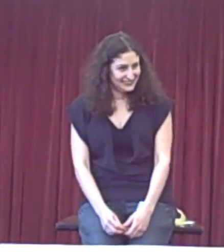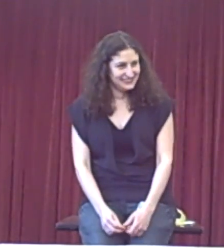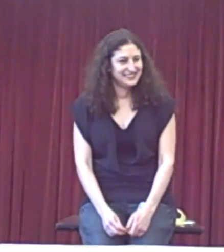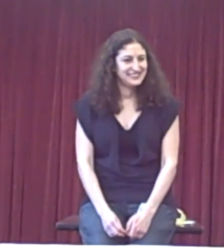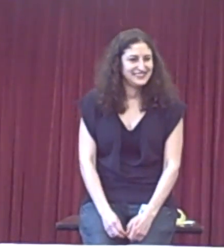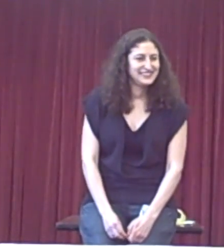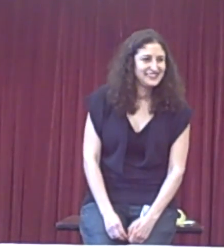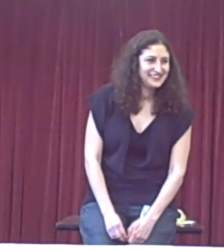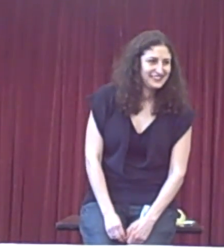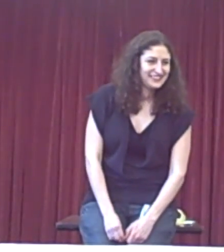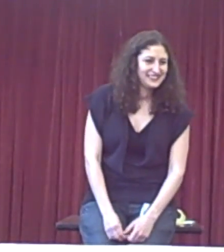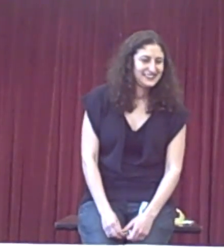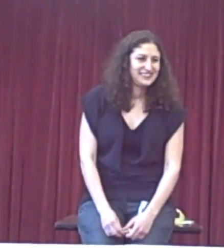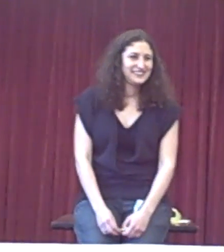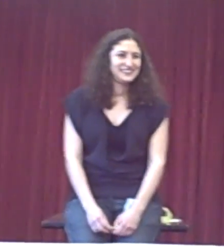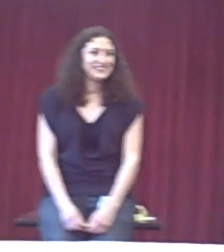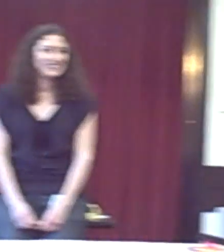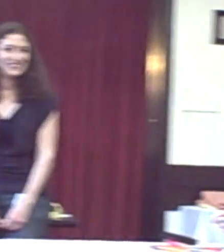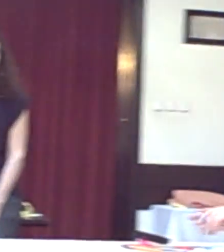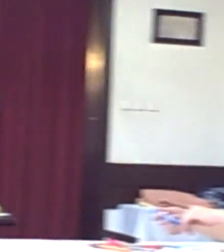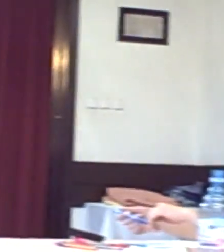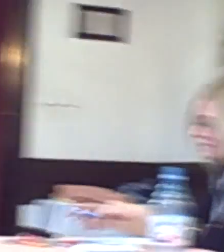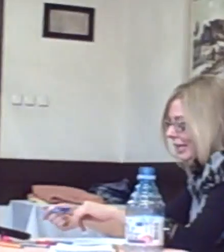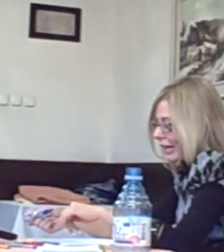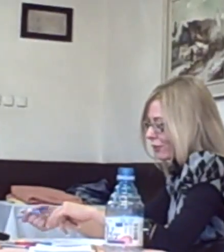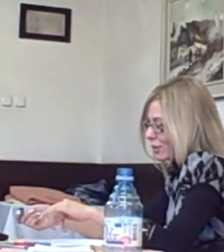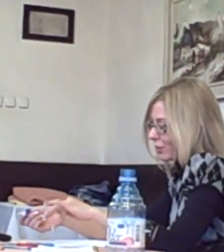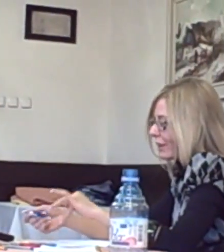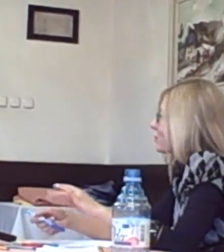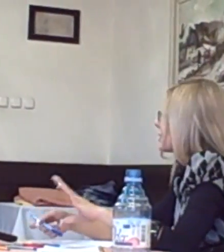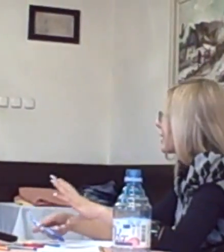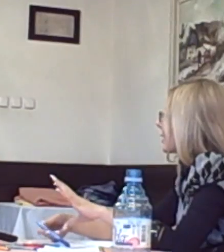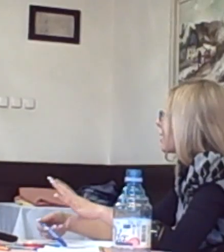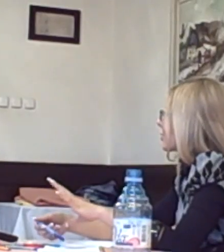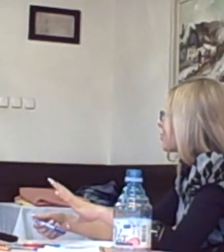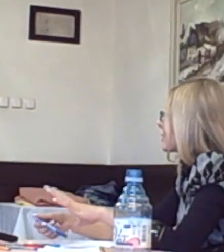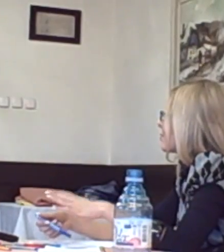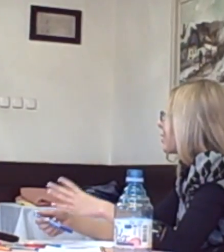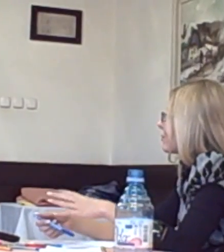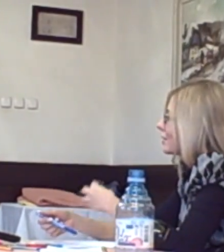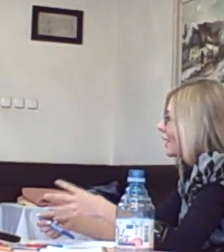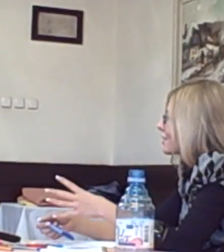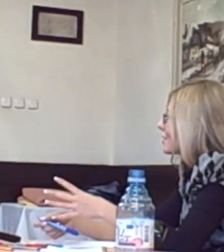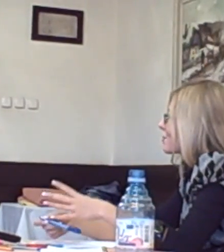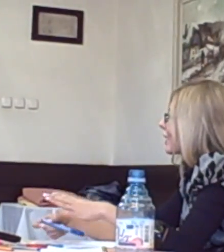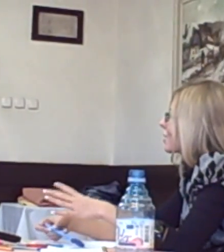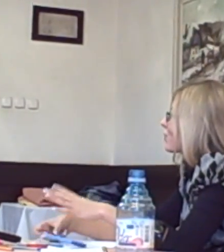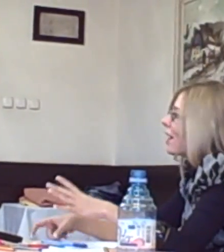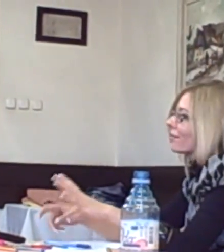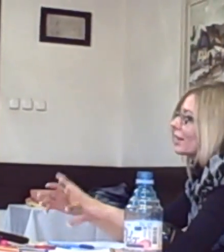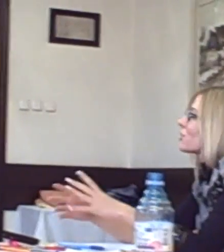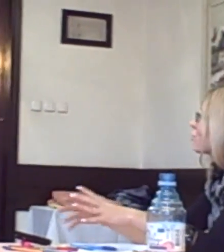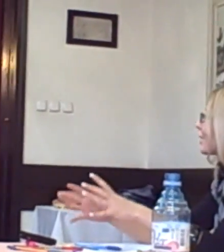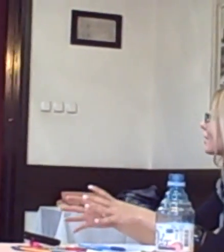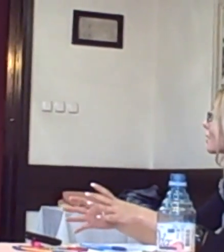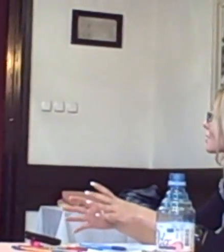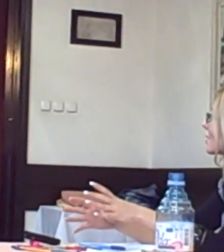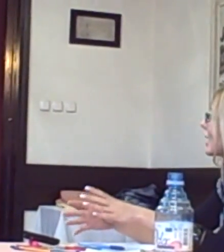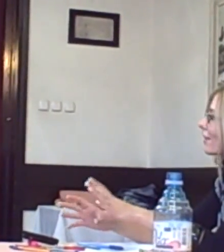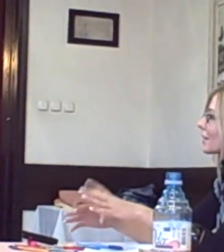Well, actually, I've got some points. think that, for example, if we're taking arguments about the taxes because we have a consumer index that